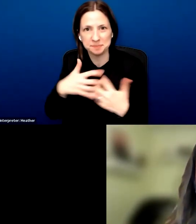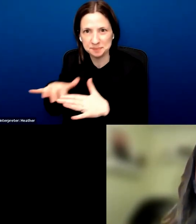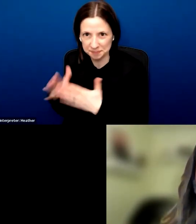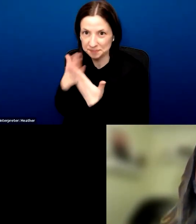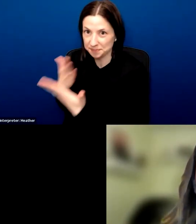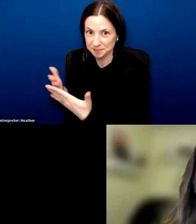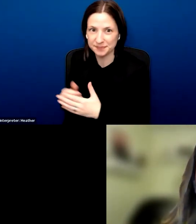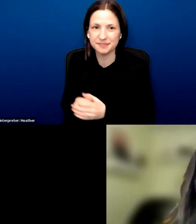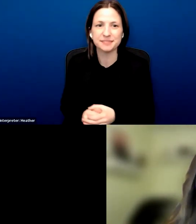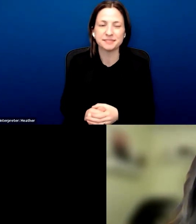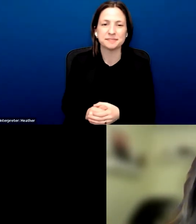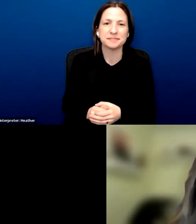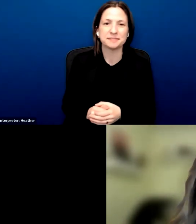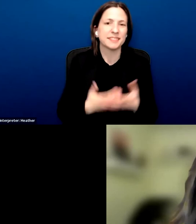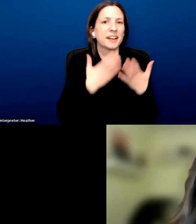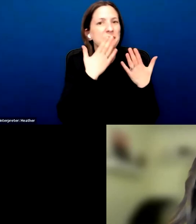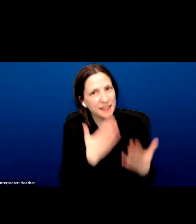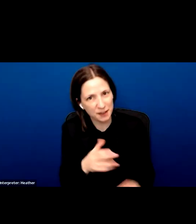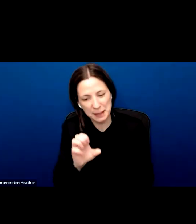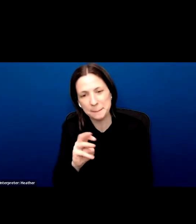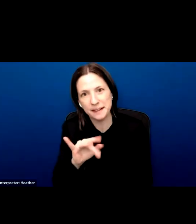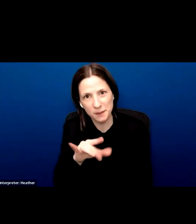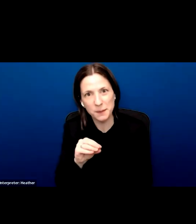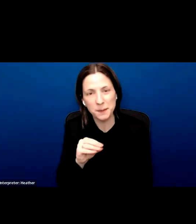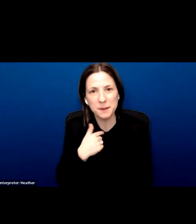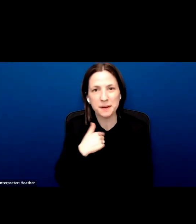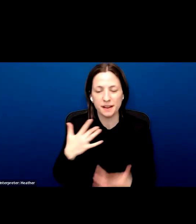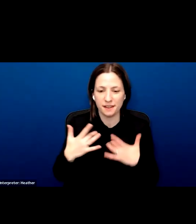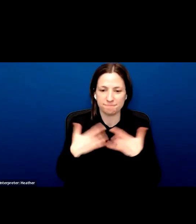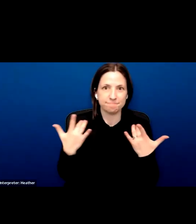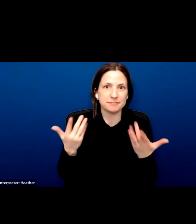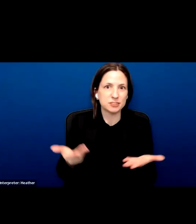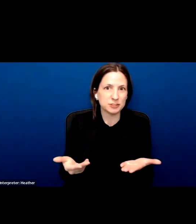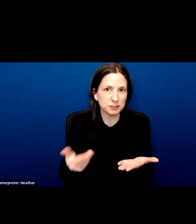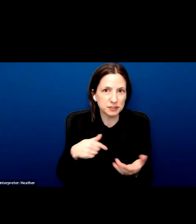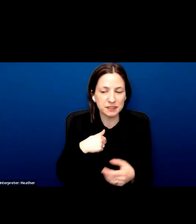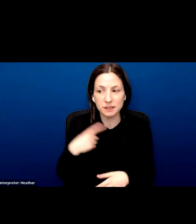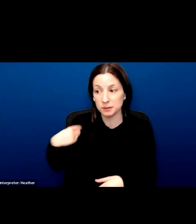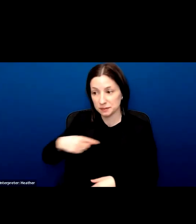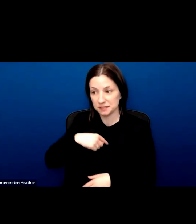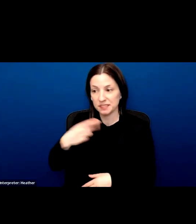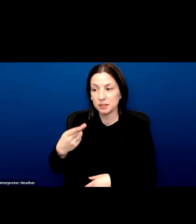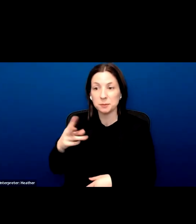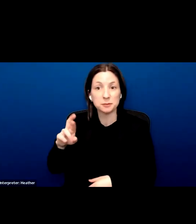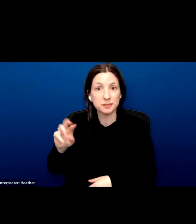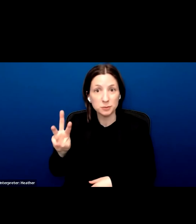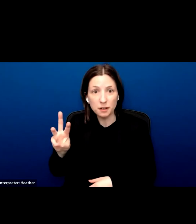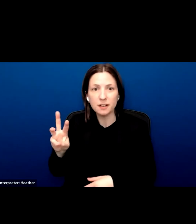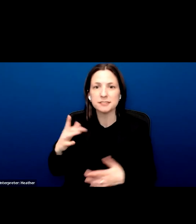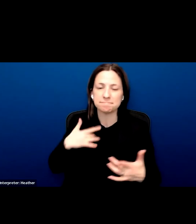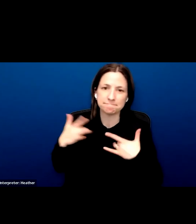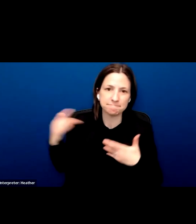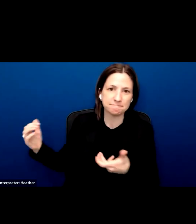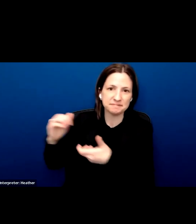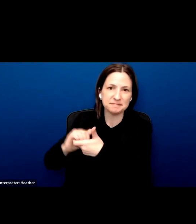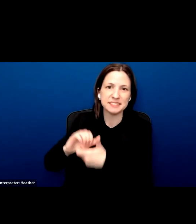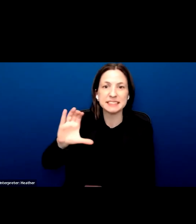you so much, Emilio. I am delighted to be here and those of us at Human Rights Watch are excited to be partnering with CPJ for